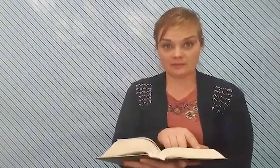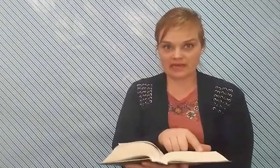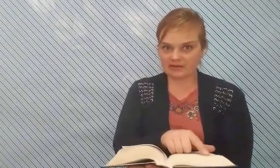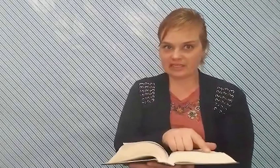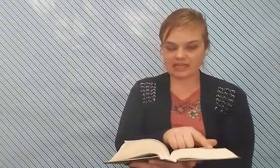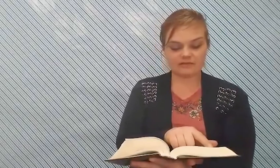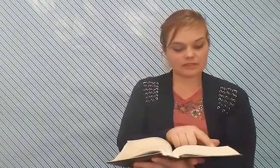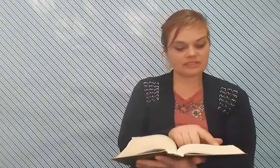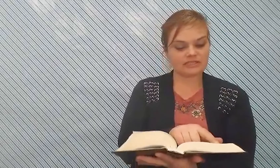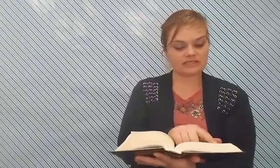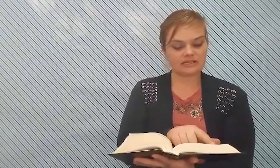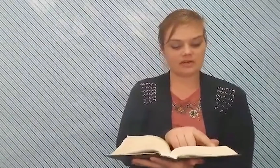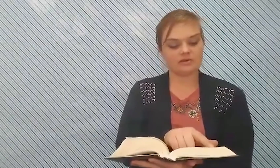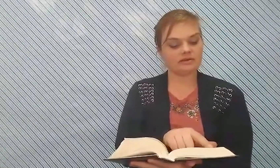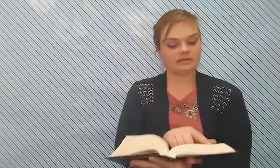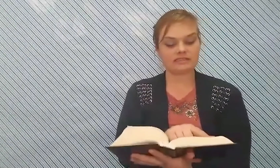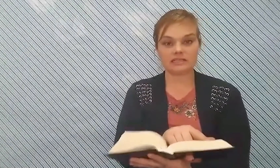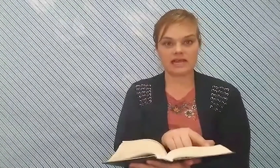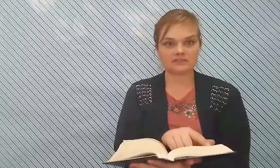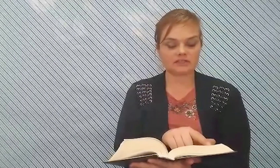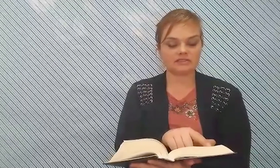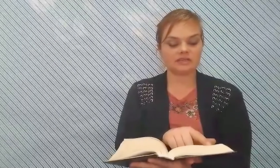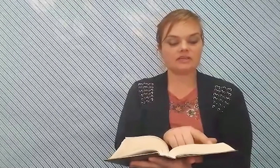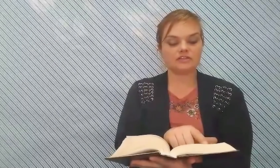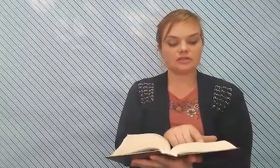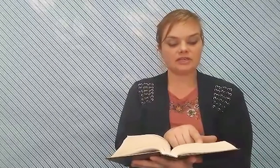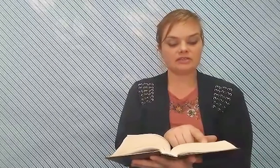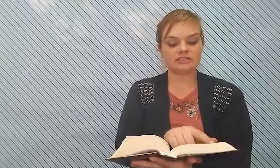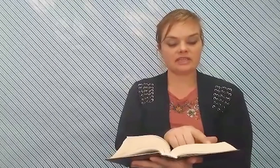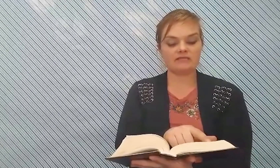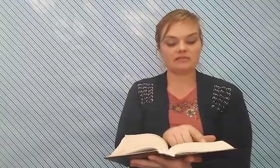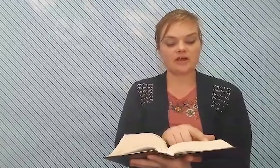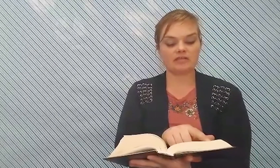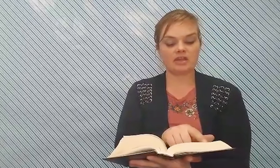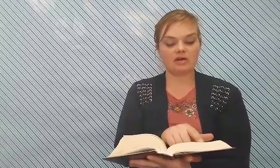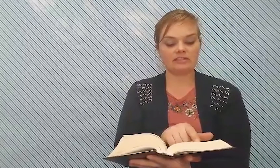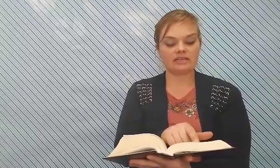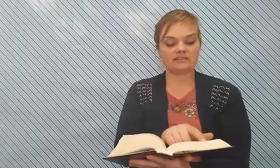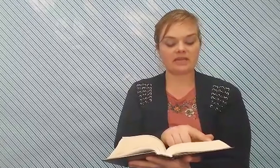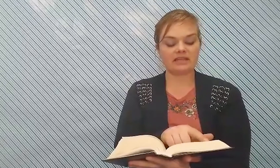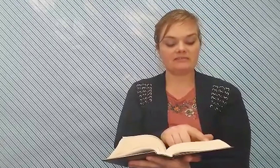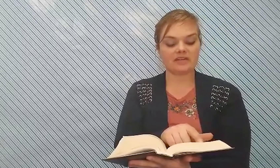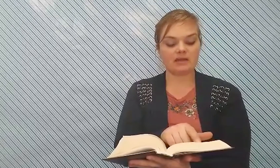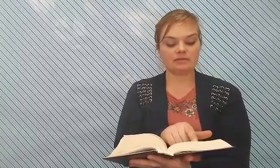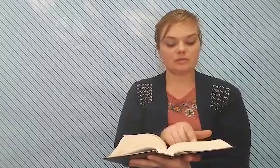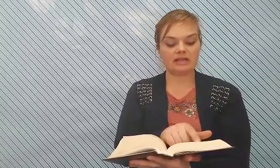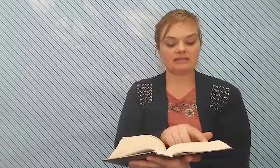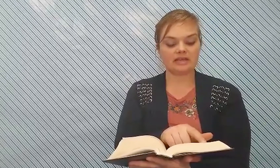i really like verse six there that's the last verse surely goodness and love will follow me all the days of my life and i will dwell in the